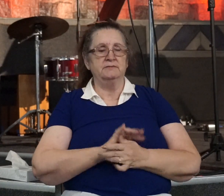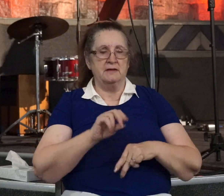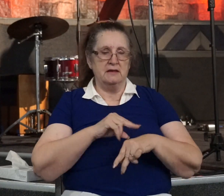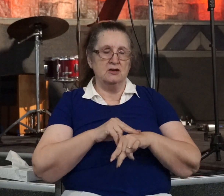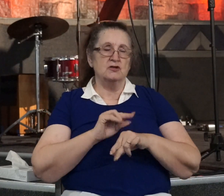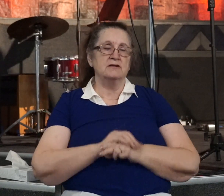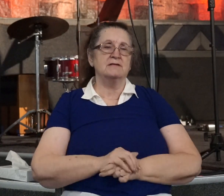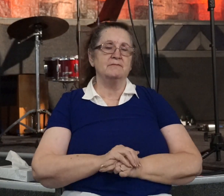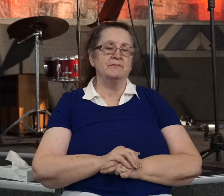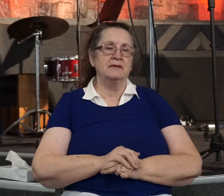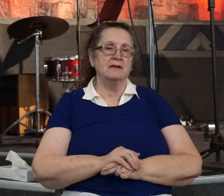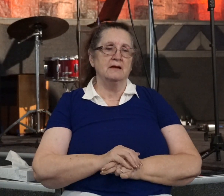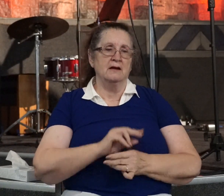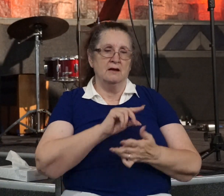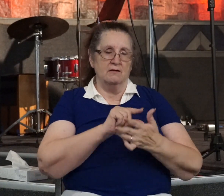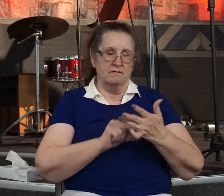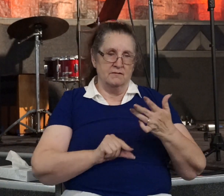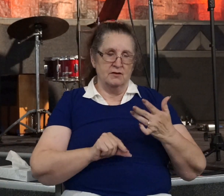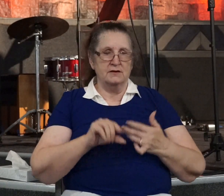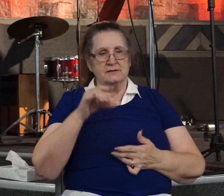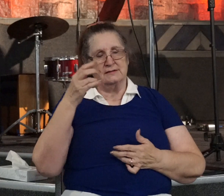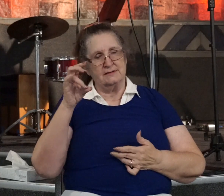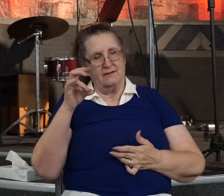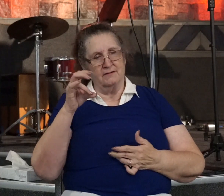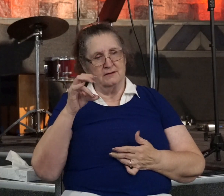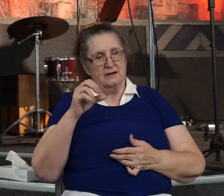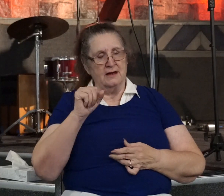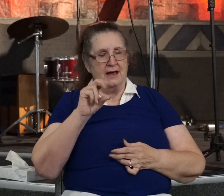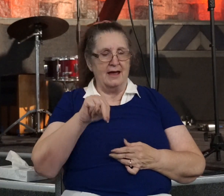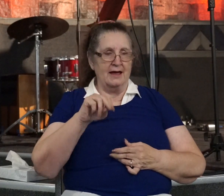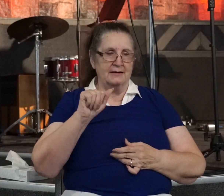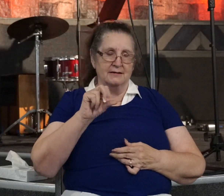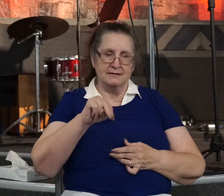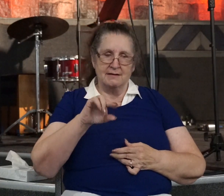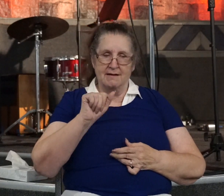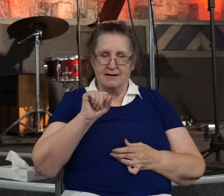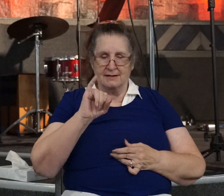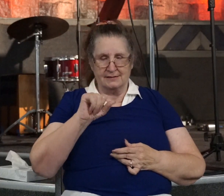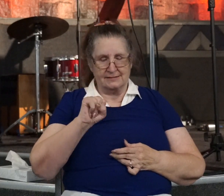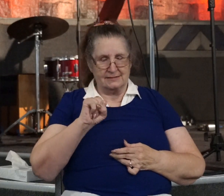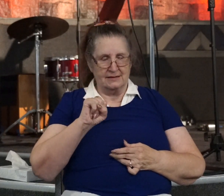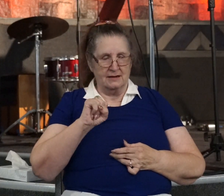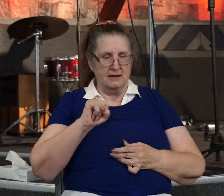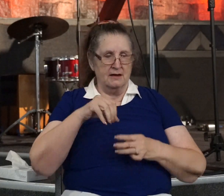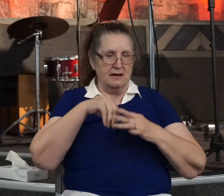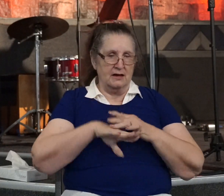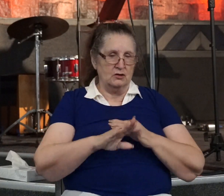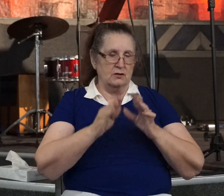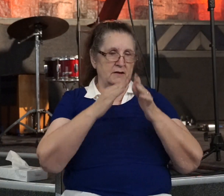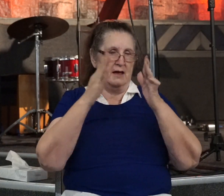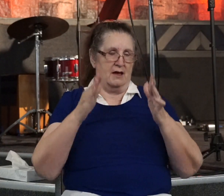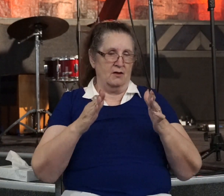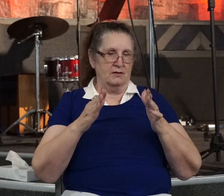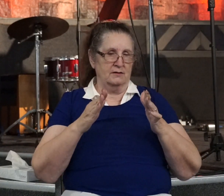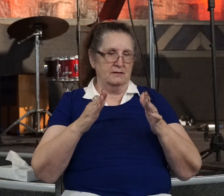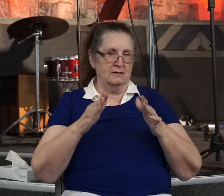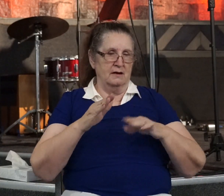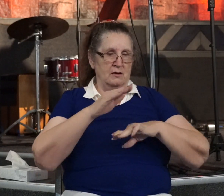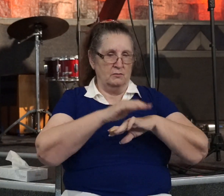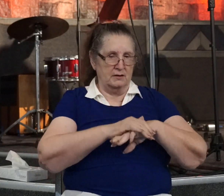Take a look at verse 17. It says, Ananias went his way and entered the house. And laying his hands on him, he